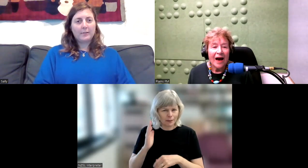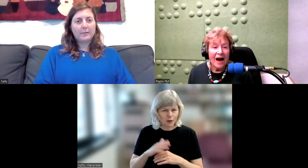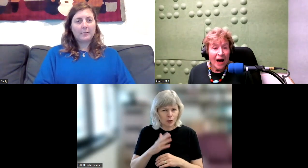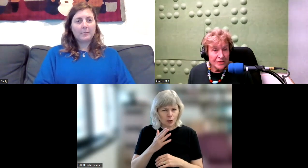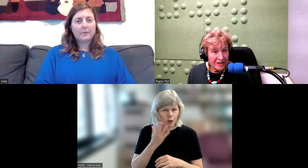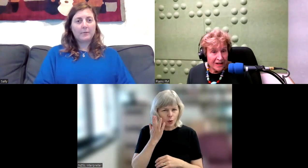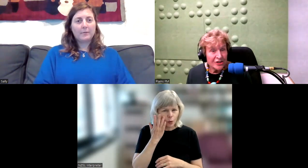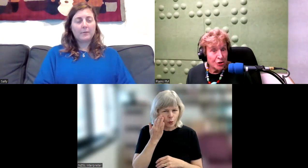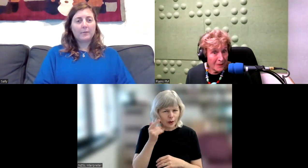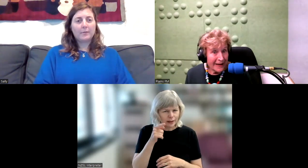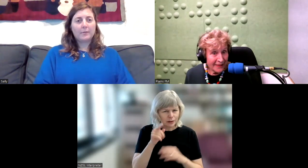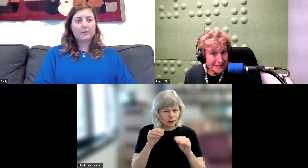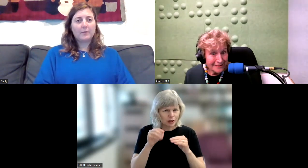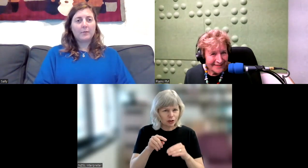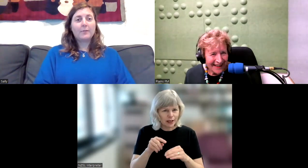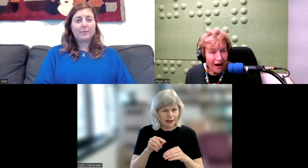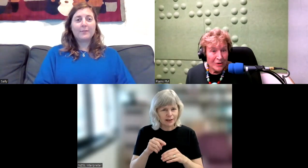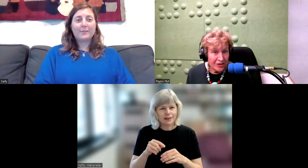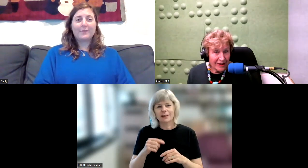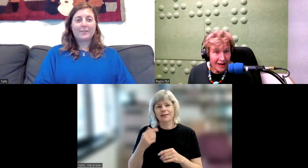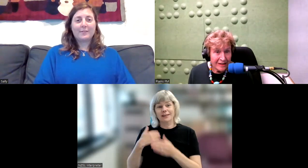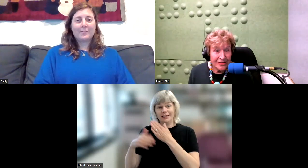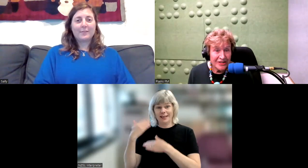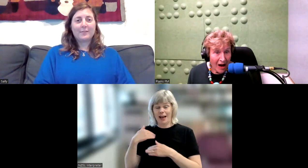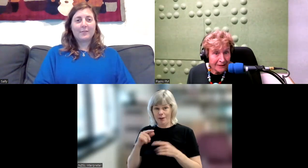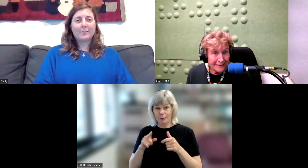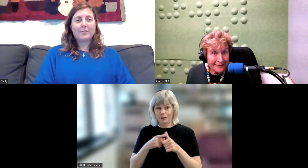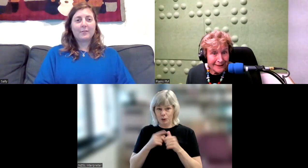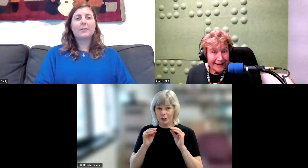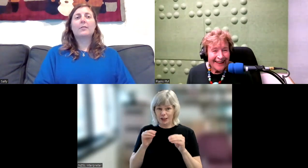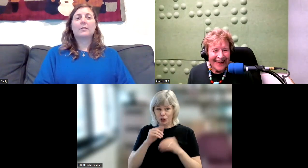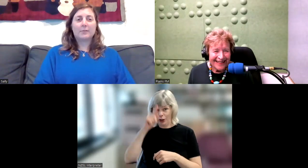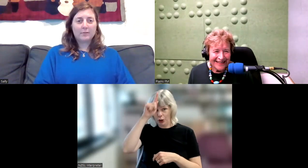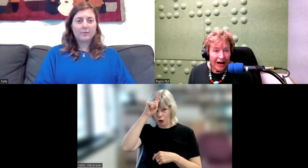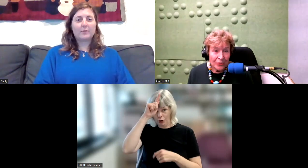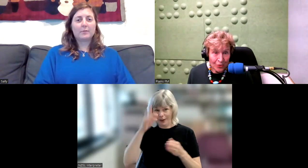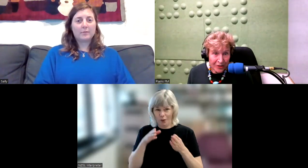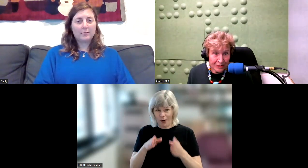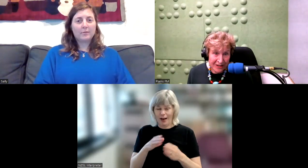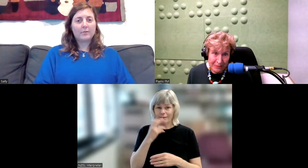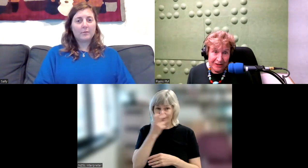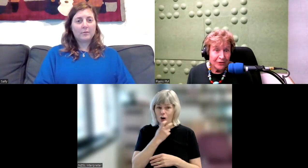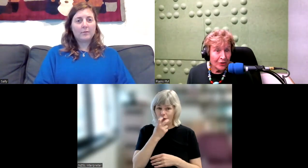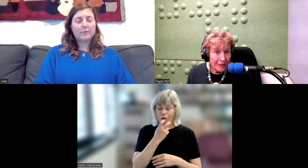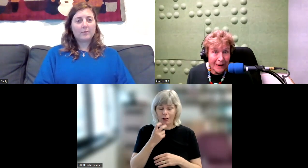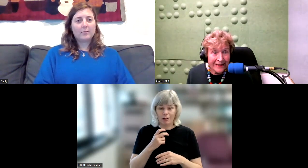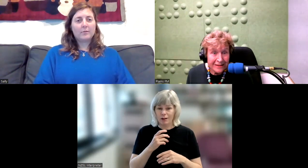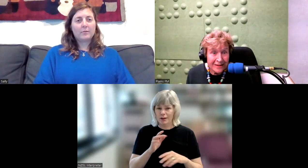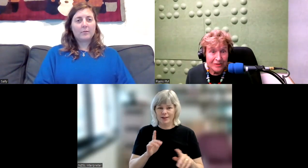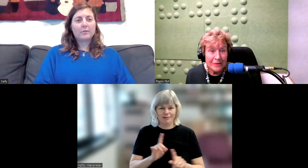I was in the German method. I was not allowed to sign. And I always was able to give good lip patterns, because that